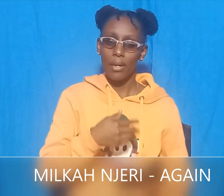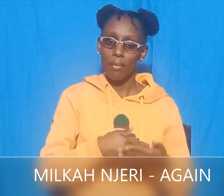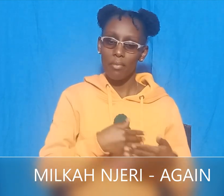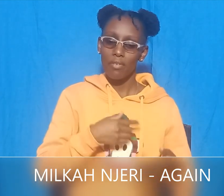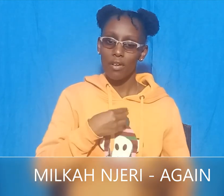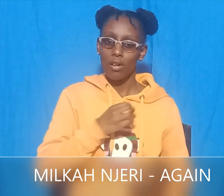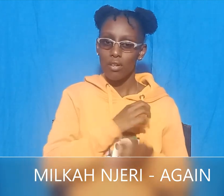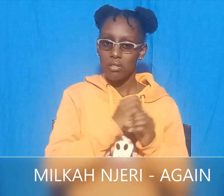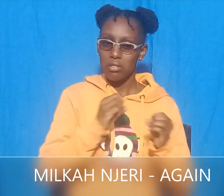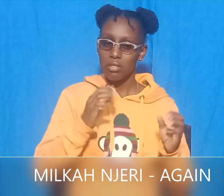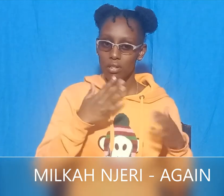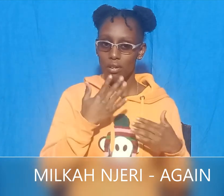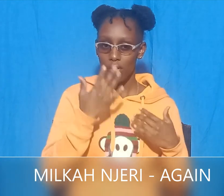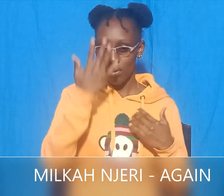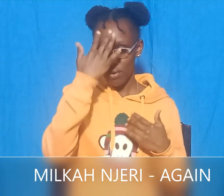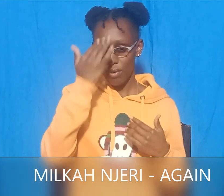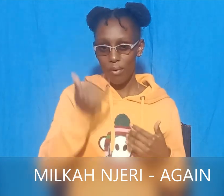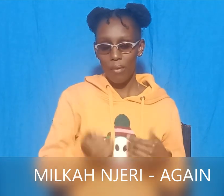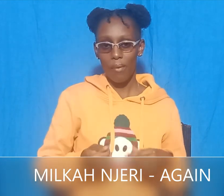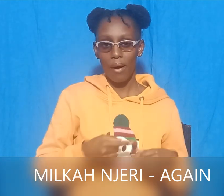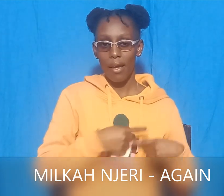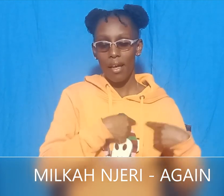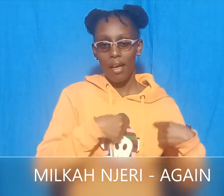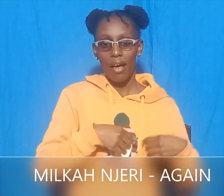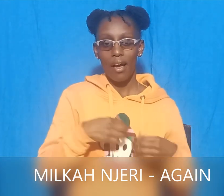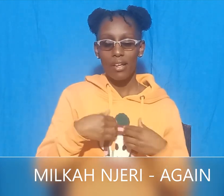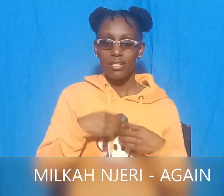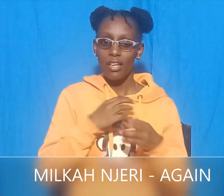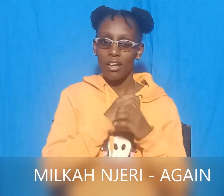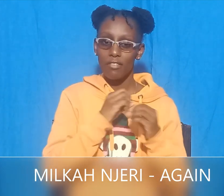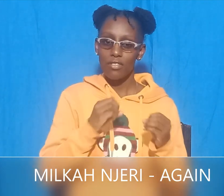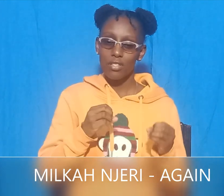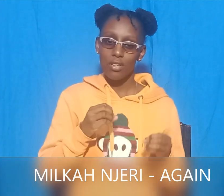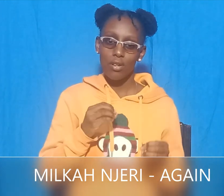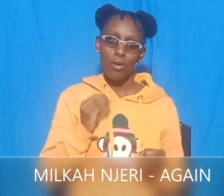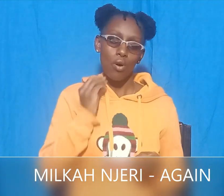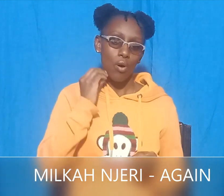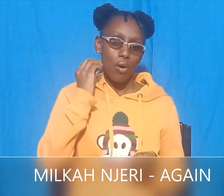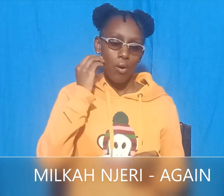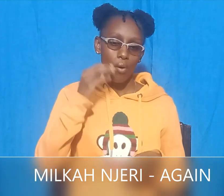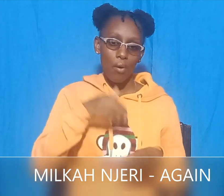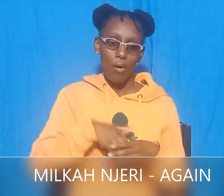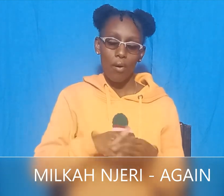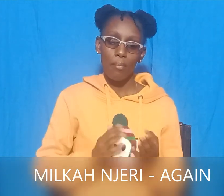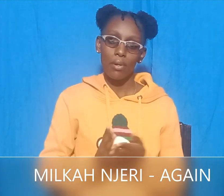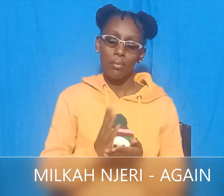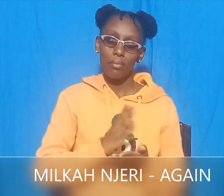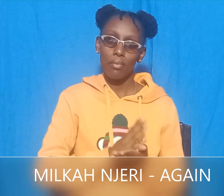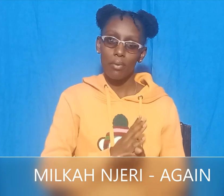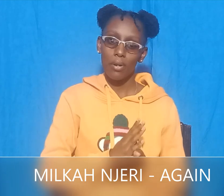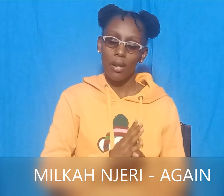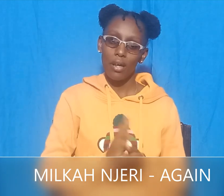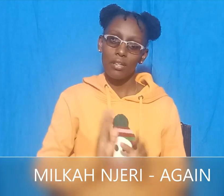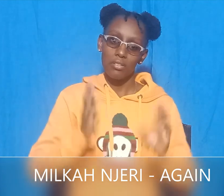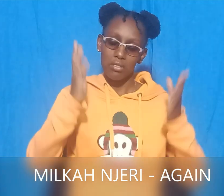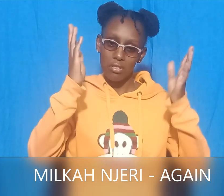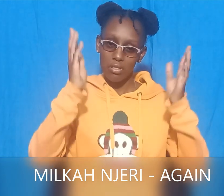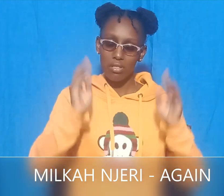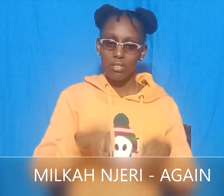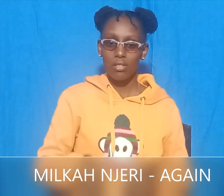I have no heart with me. It is at home. In the branches of the big tree. We